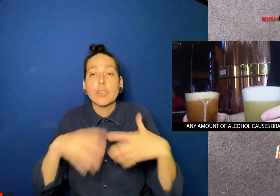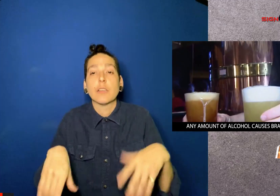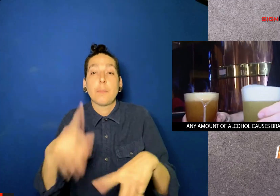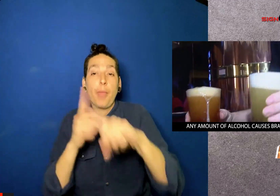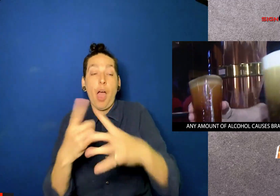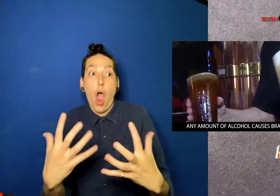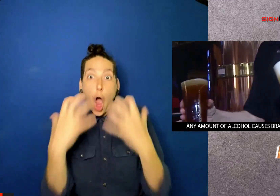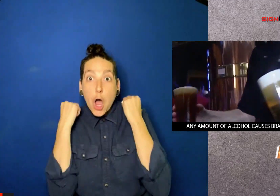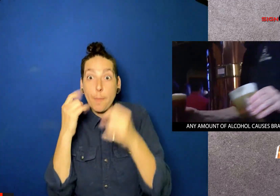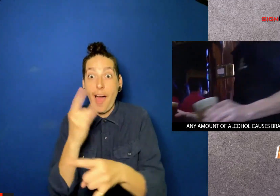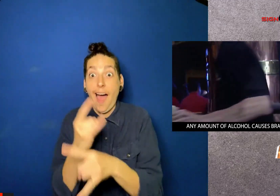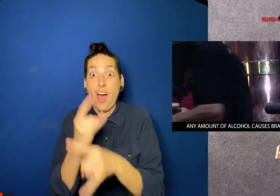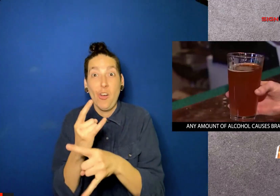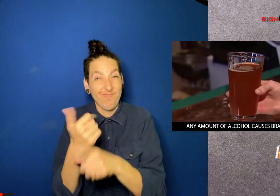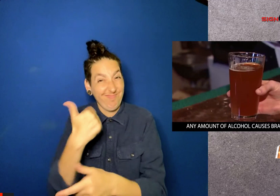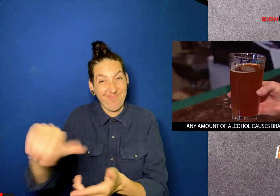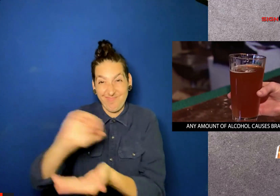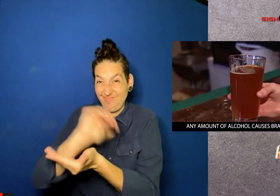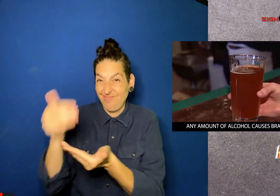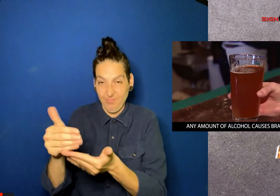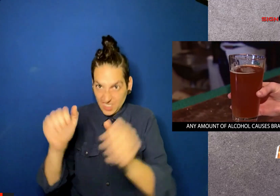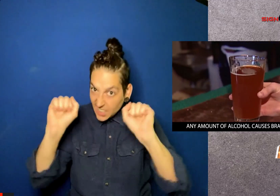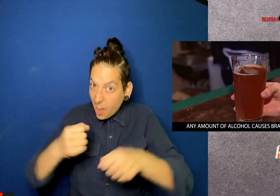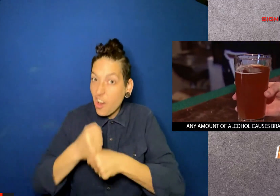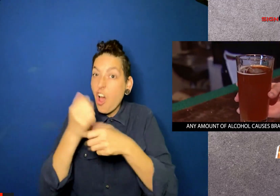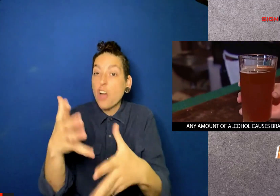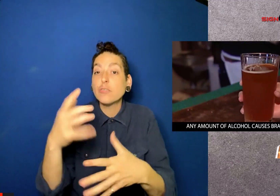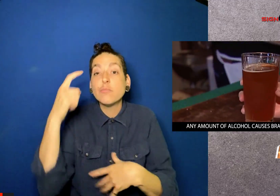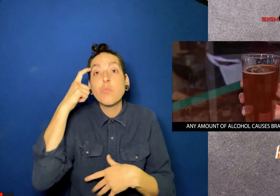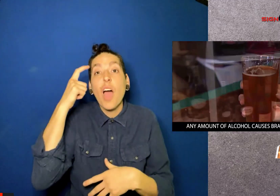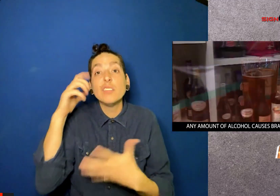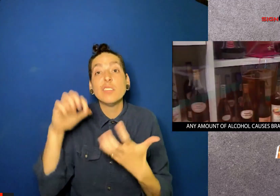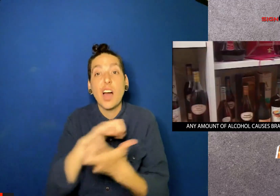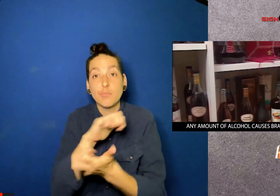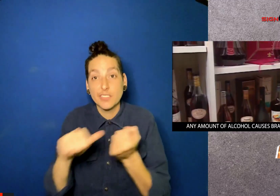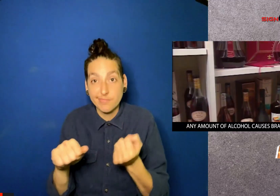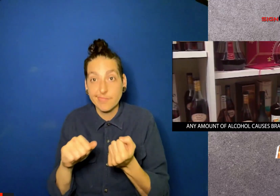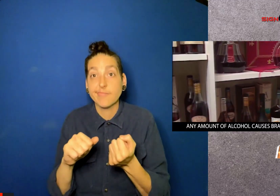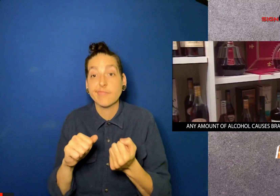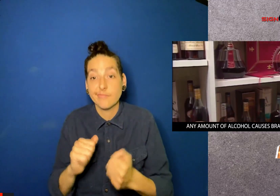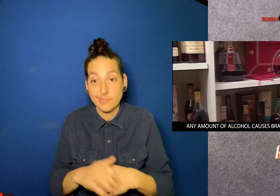drinking, and consuming any amount of alcohol can cause brain damage.